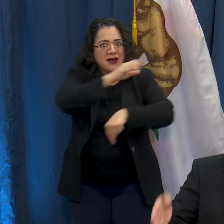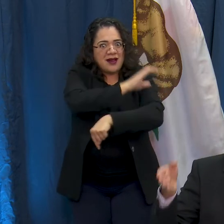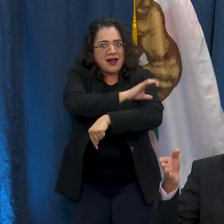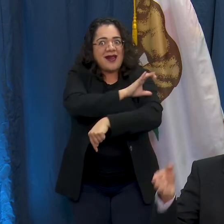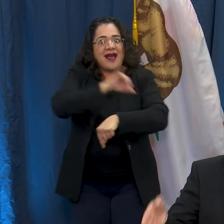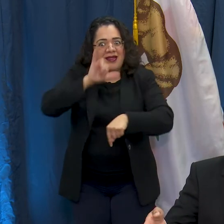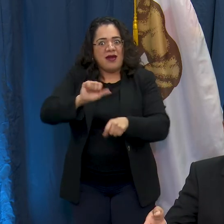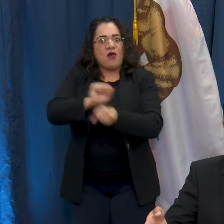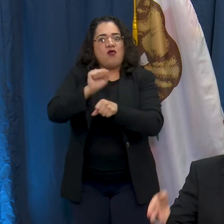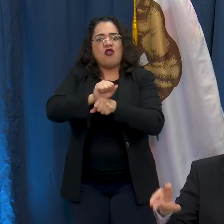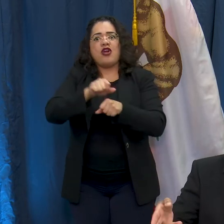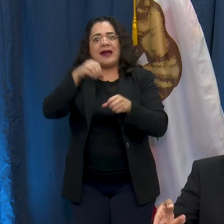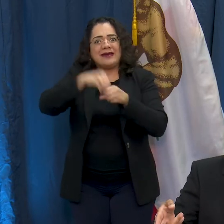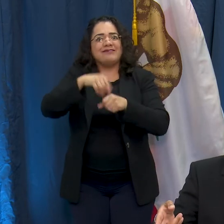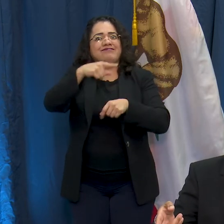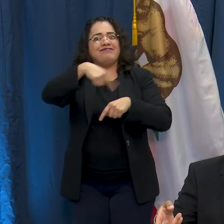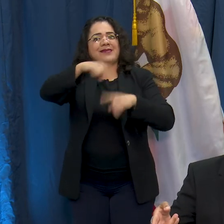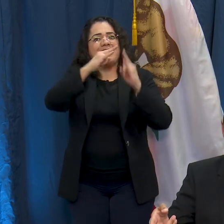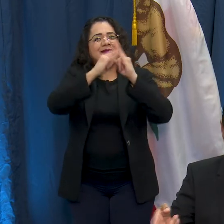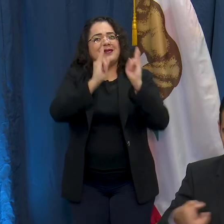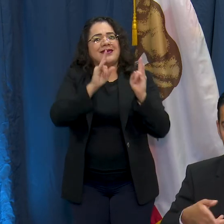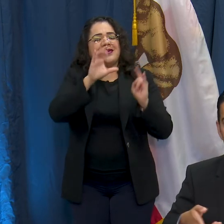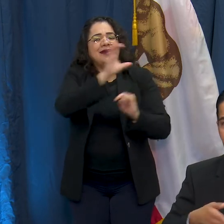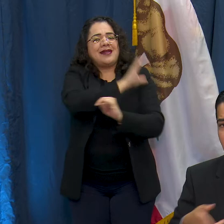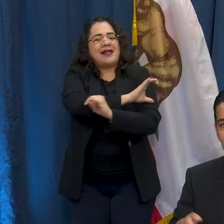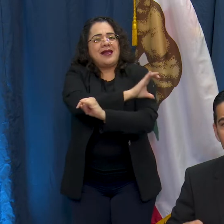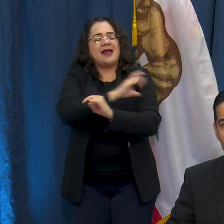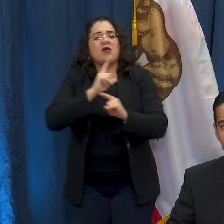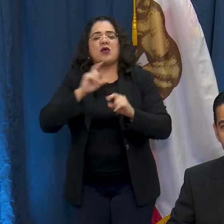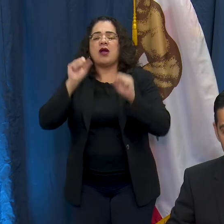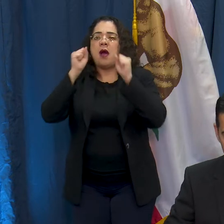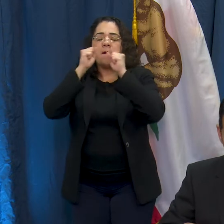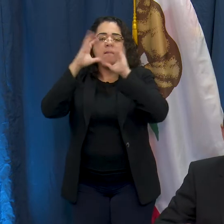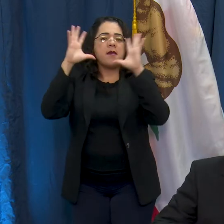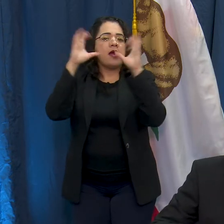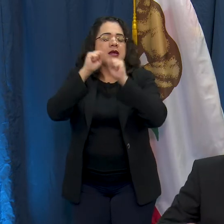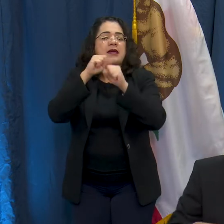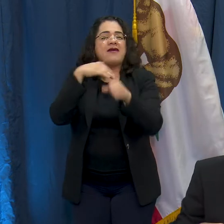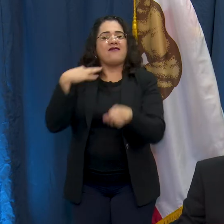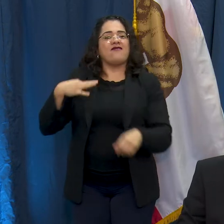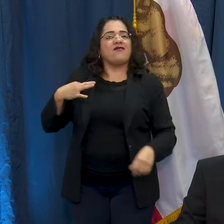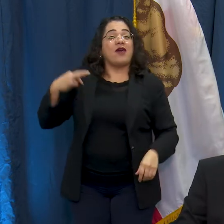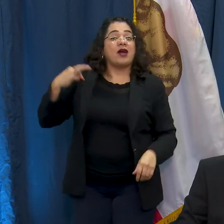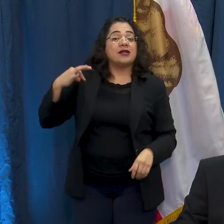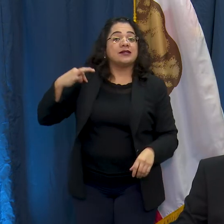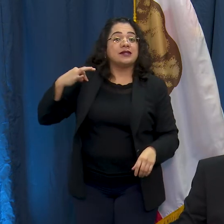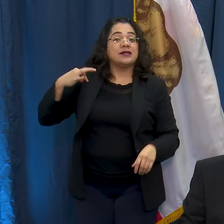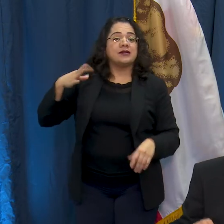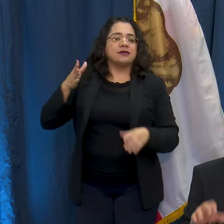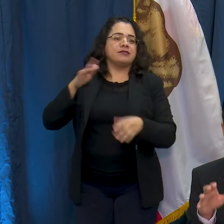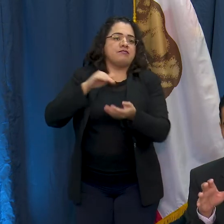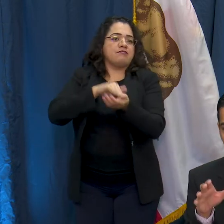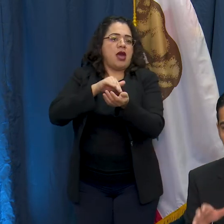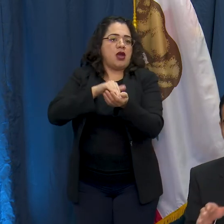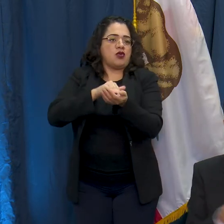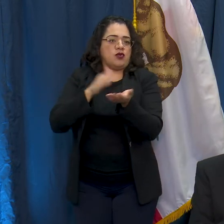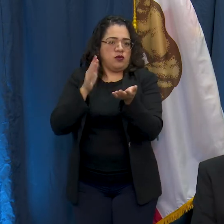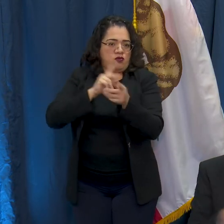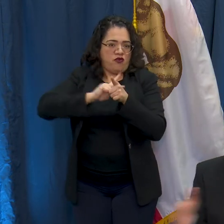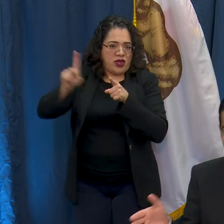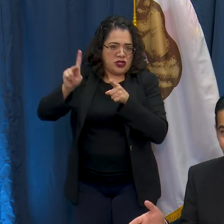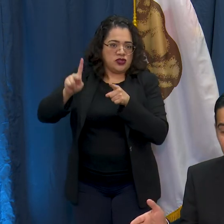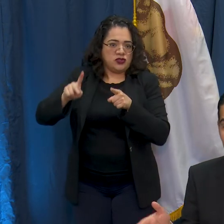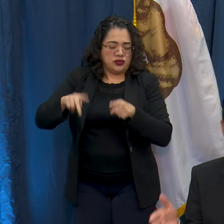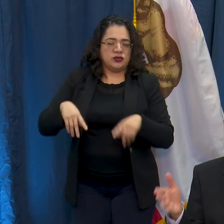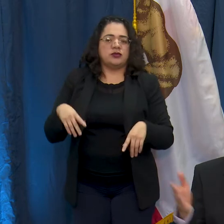staffing our new clinic at Long Beach City College. It's a group of amazing volunteer and medical professionals. So the clinic now